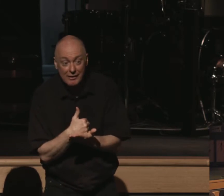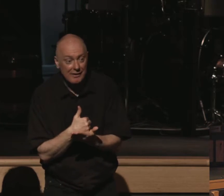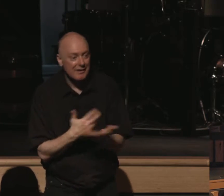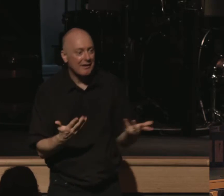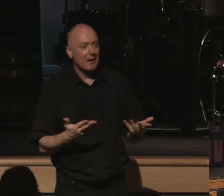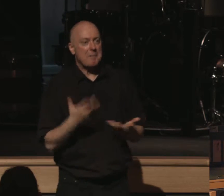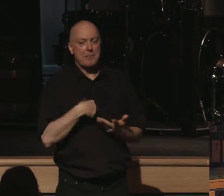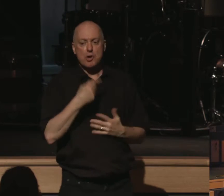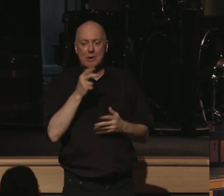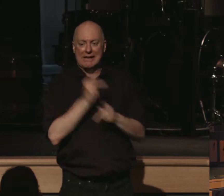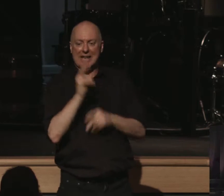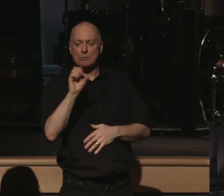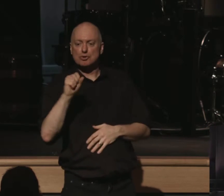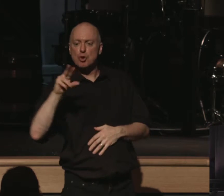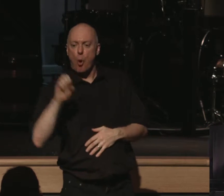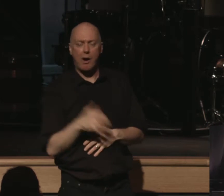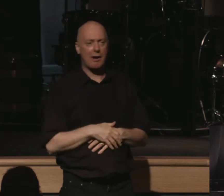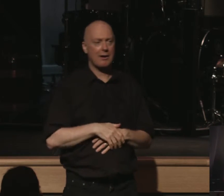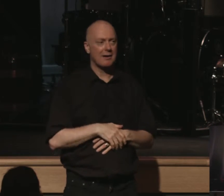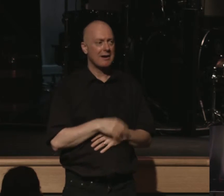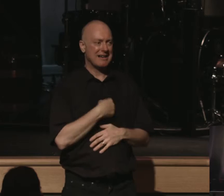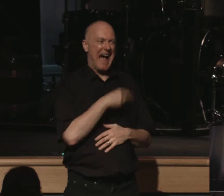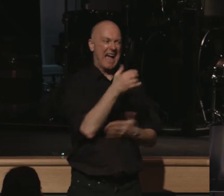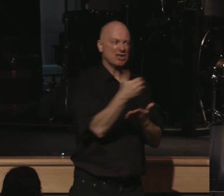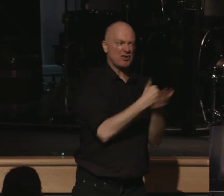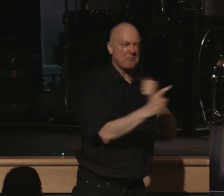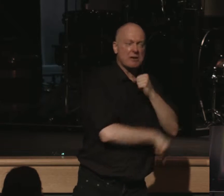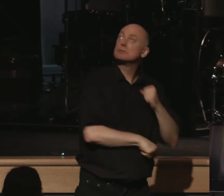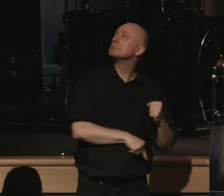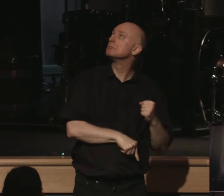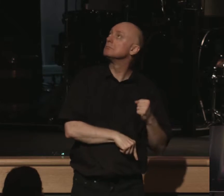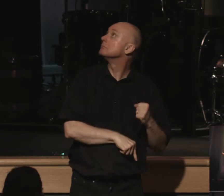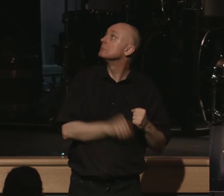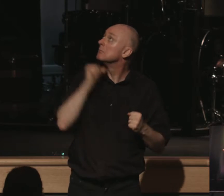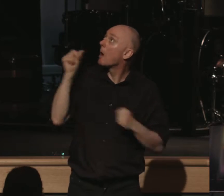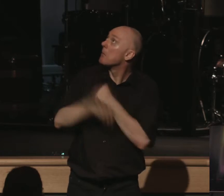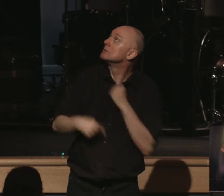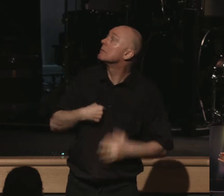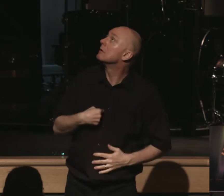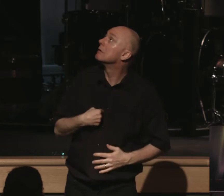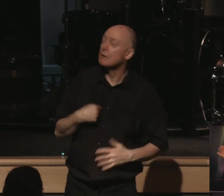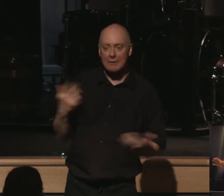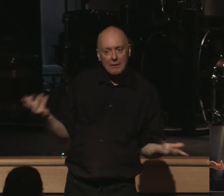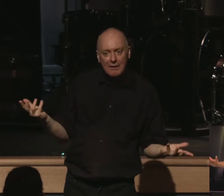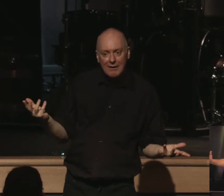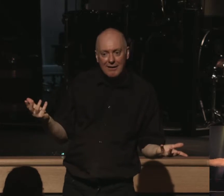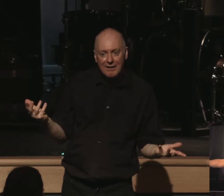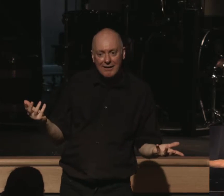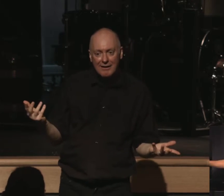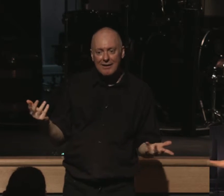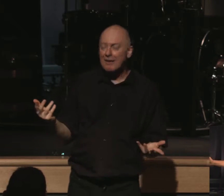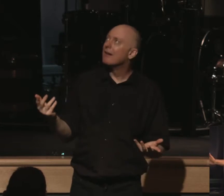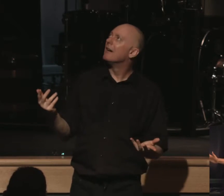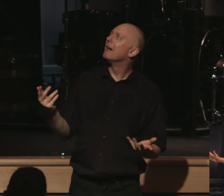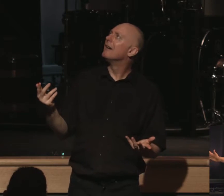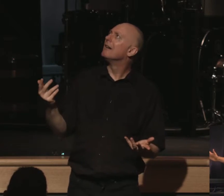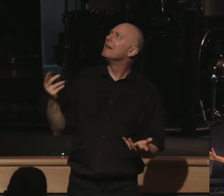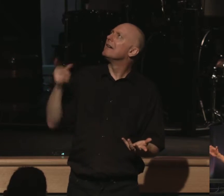if you're keeping score, he's giving you what you don't deserve. He's declaring himself to be righteous and pure from all imperfection. And